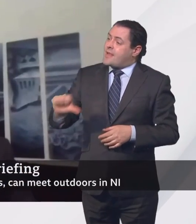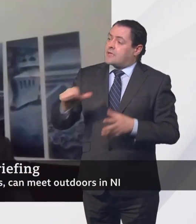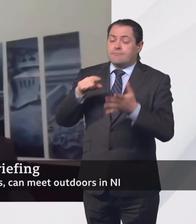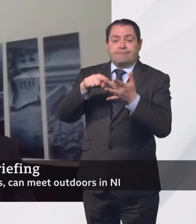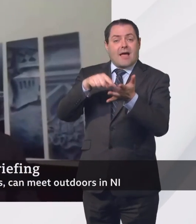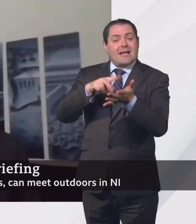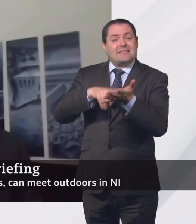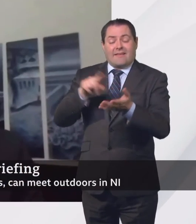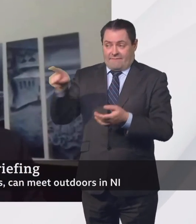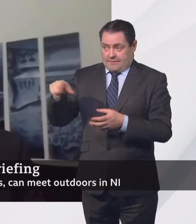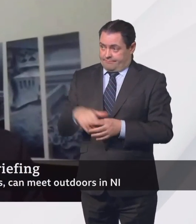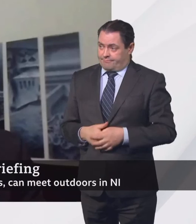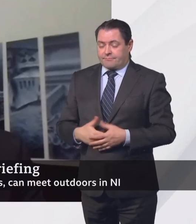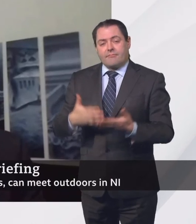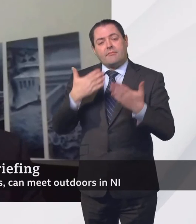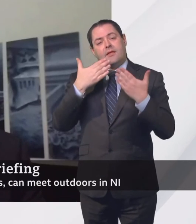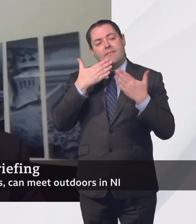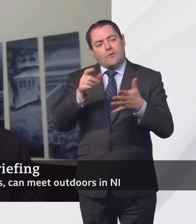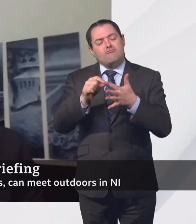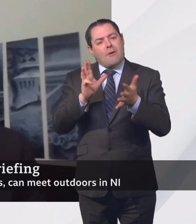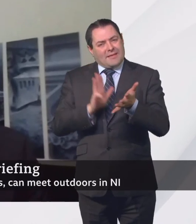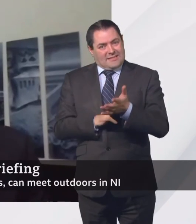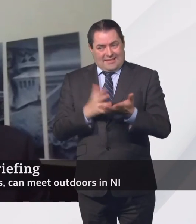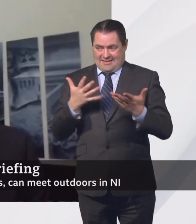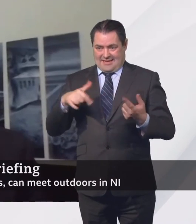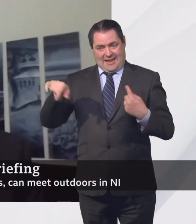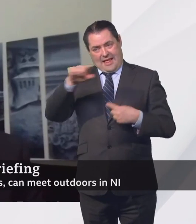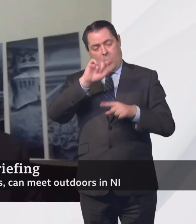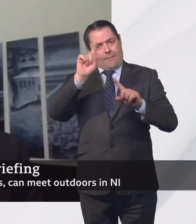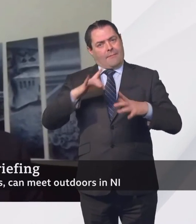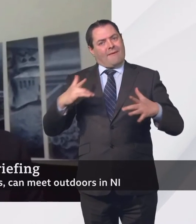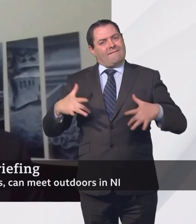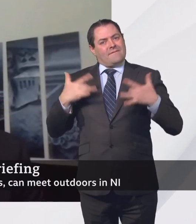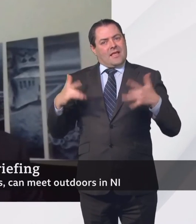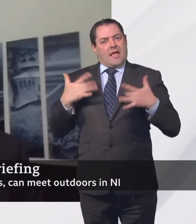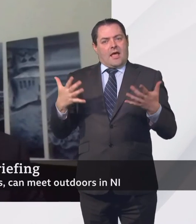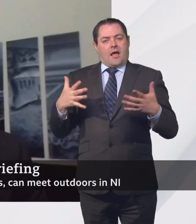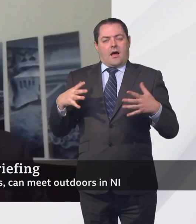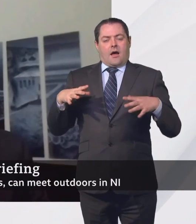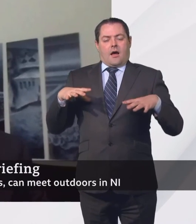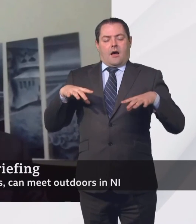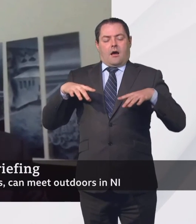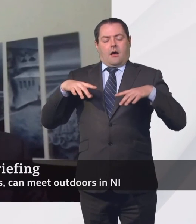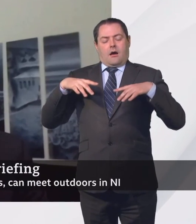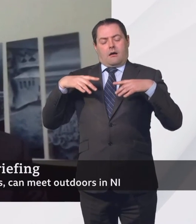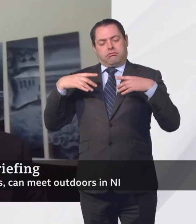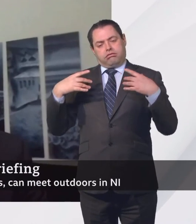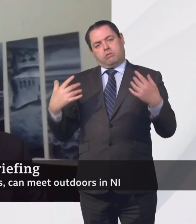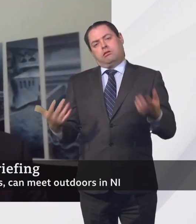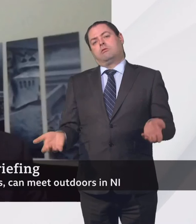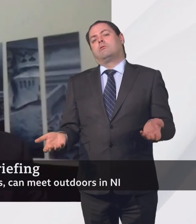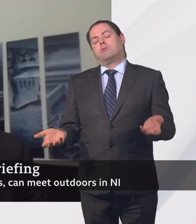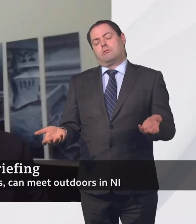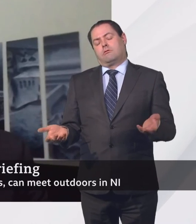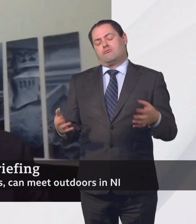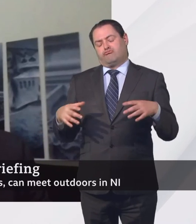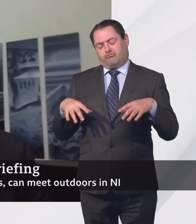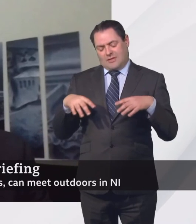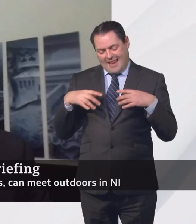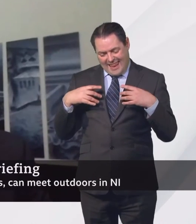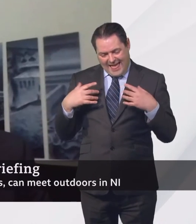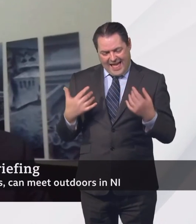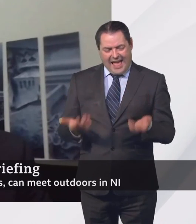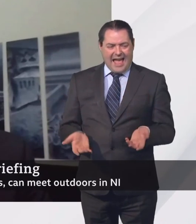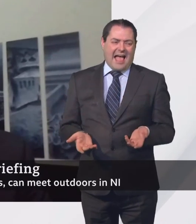Thank you, Prime Minister. There's a great sense of release around the country today with the lifting of some restrictions.